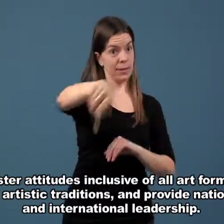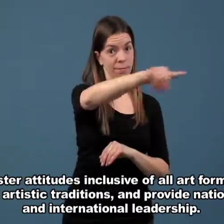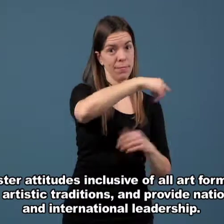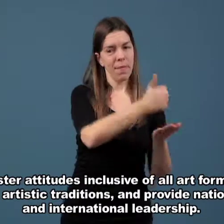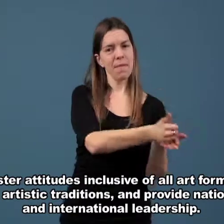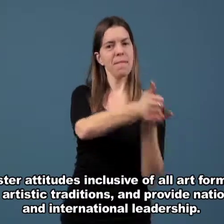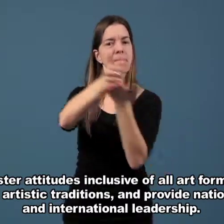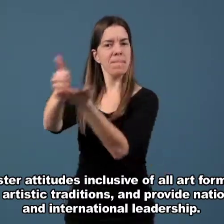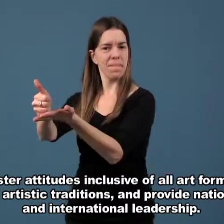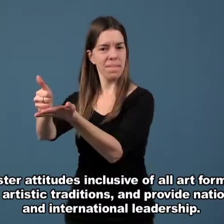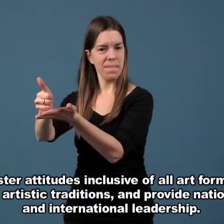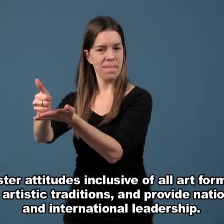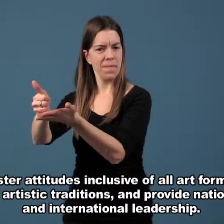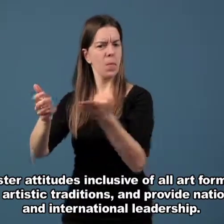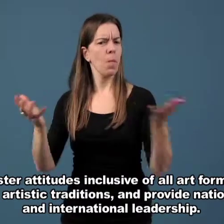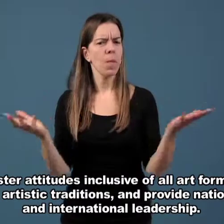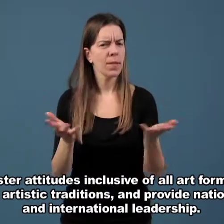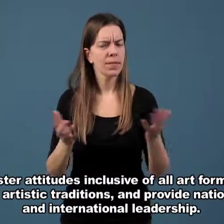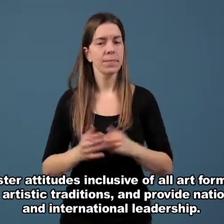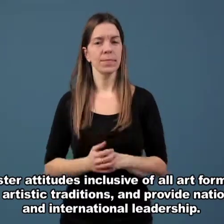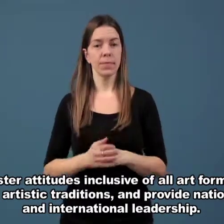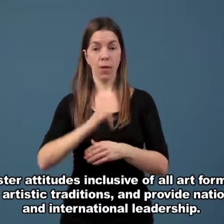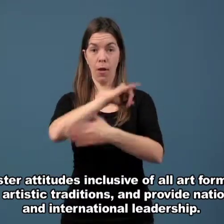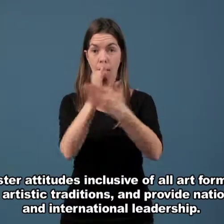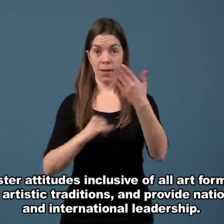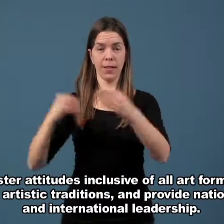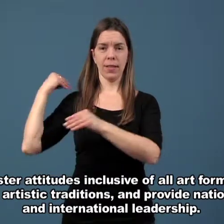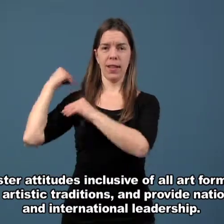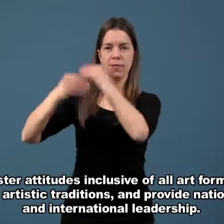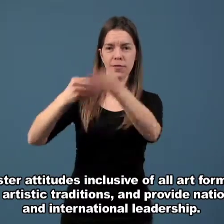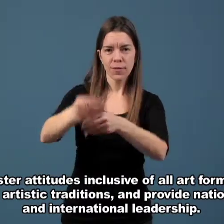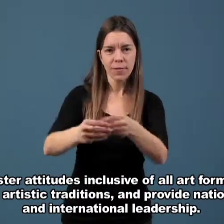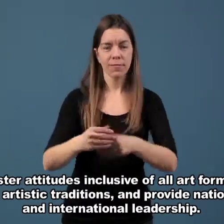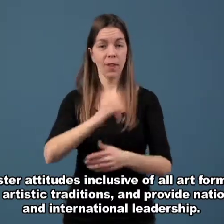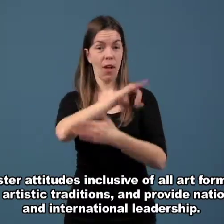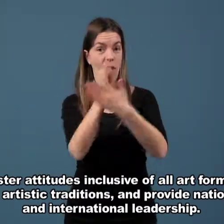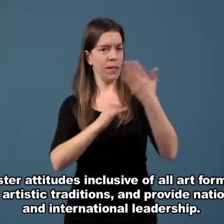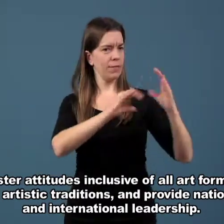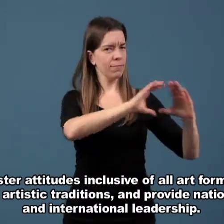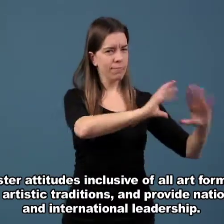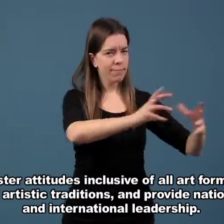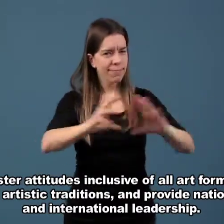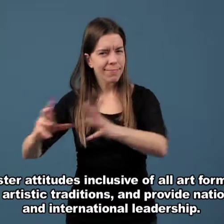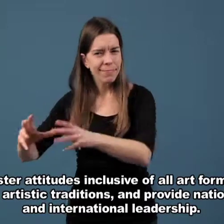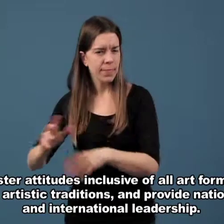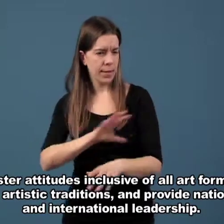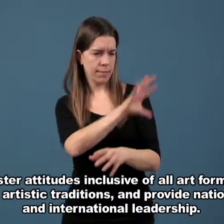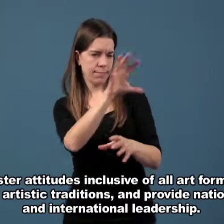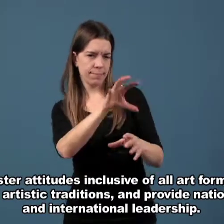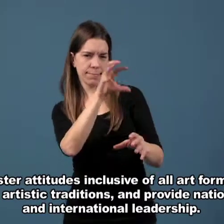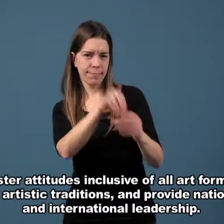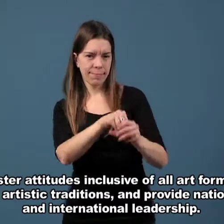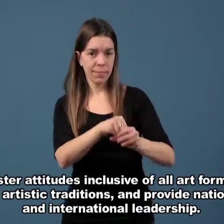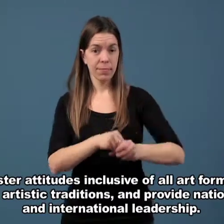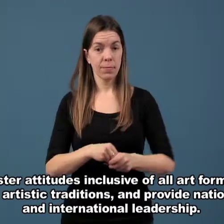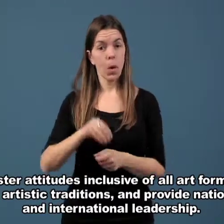Foster attitudes inclusive of all art forms and artistic traditions and provide national and international